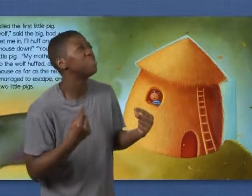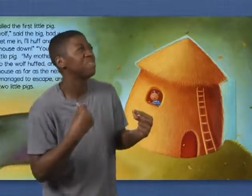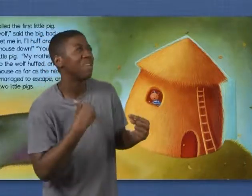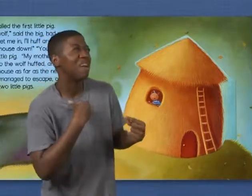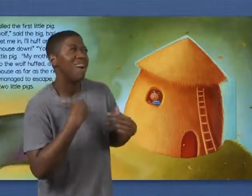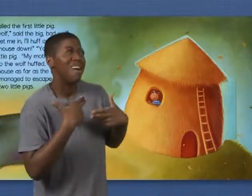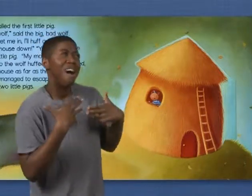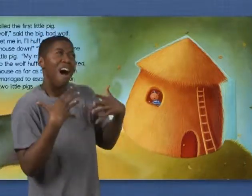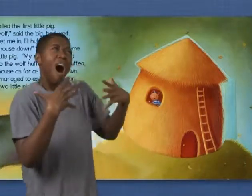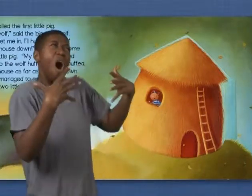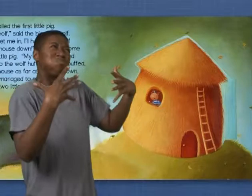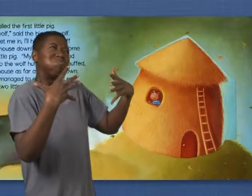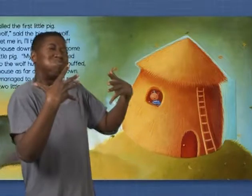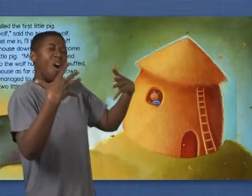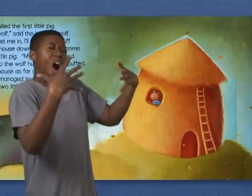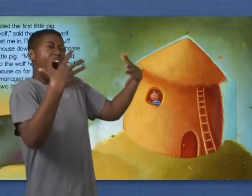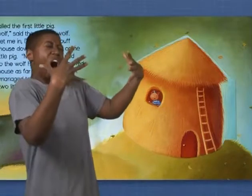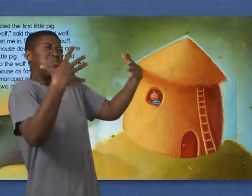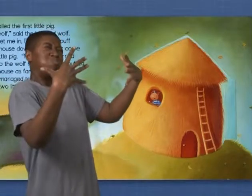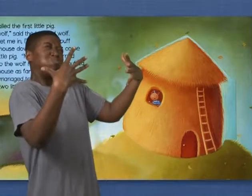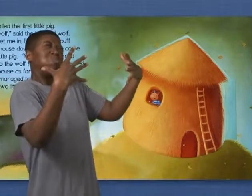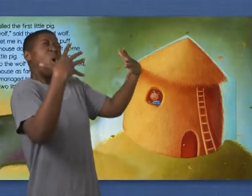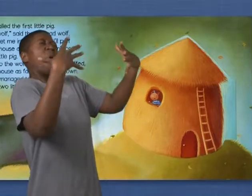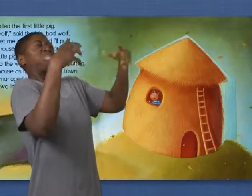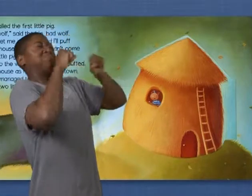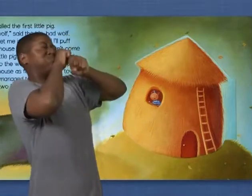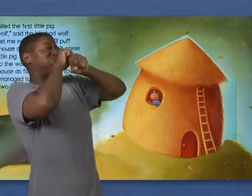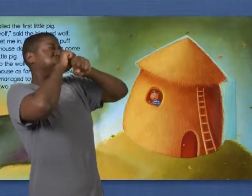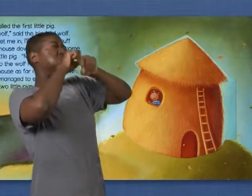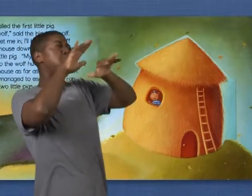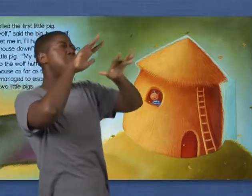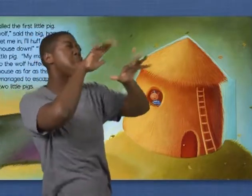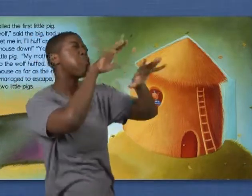I'll huff and I'll puff and I'll blow your house down.